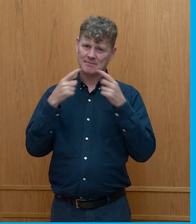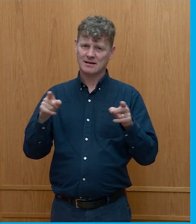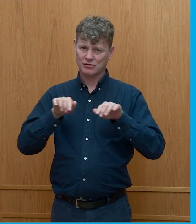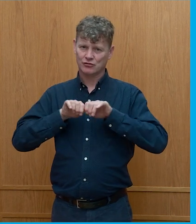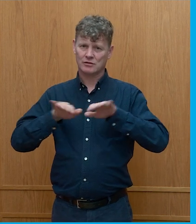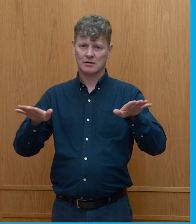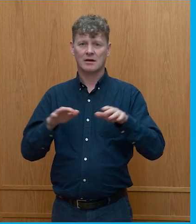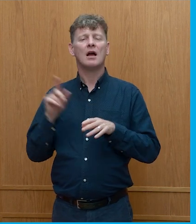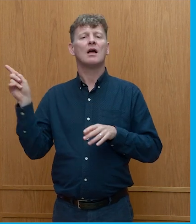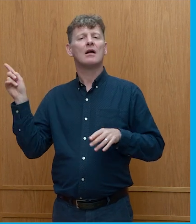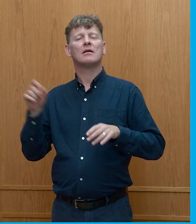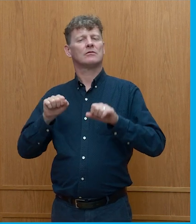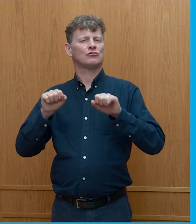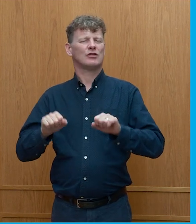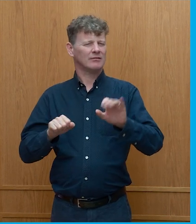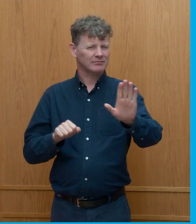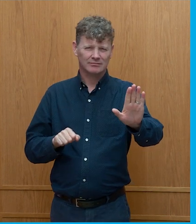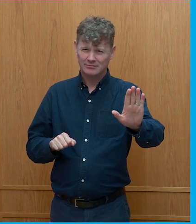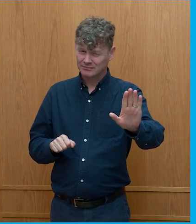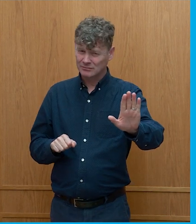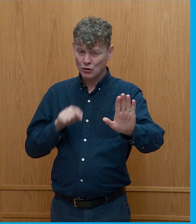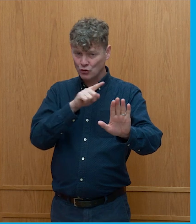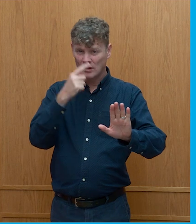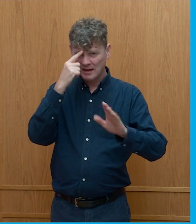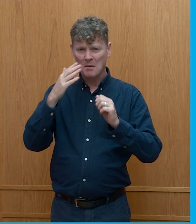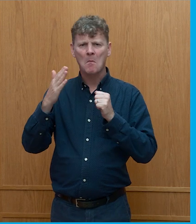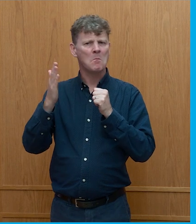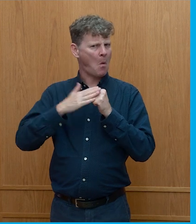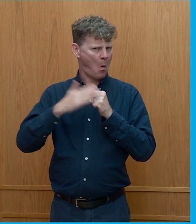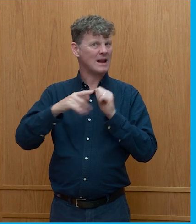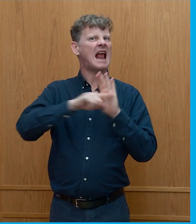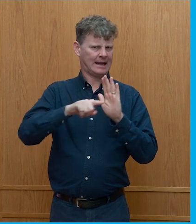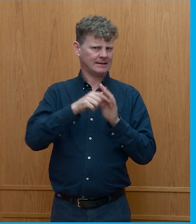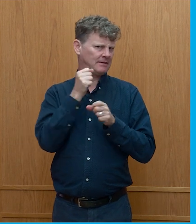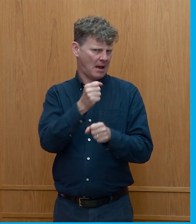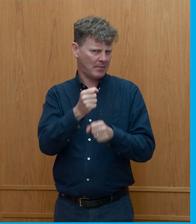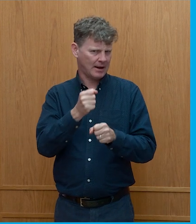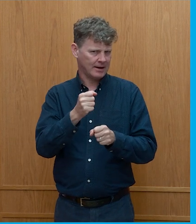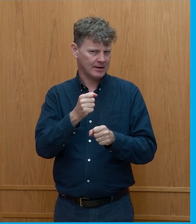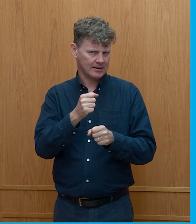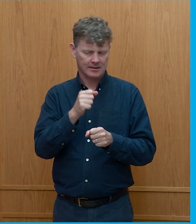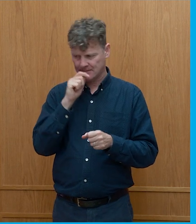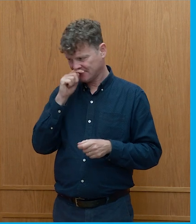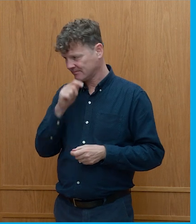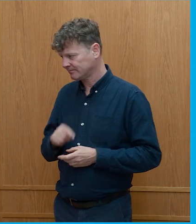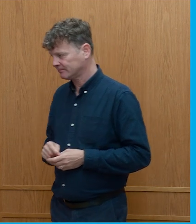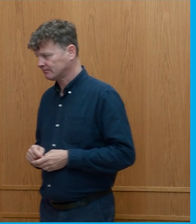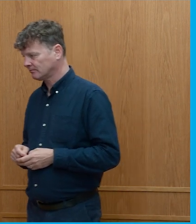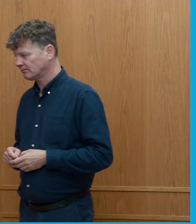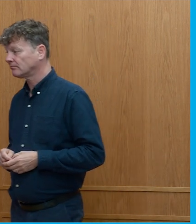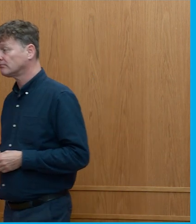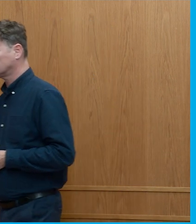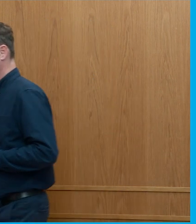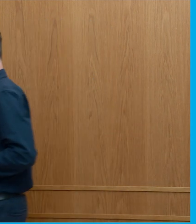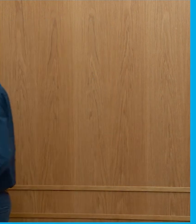So you think more negative campaigning on it? More urgency. More urgency. We need somebody to get on the